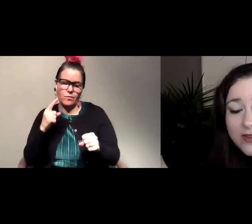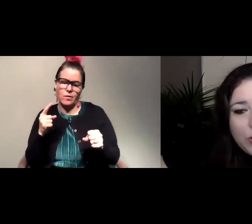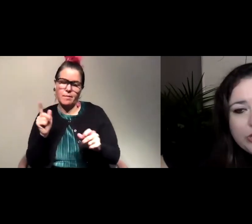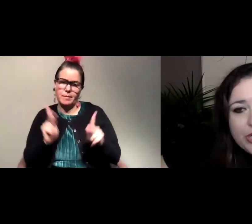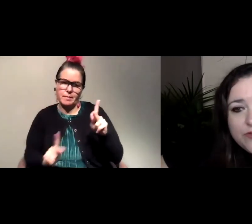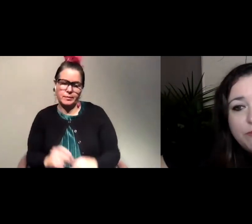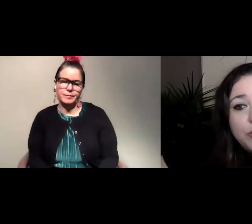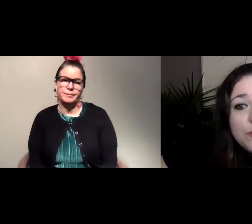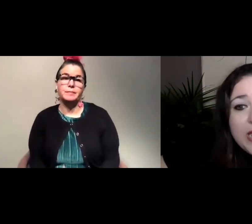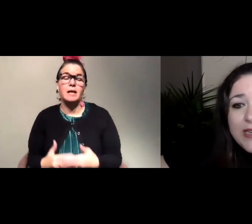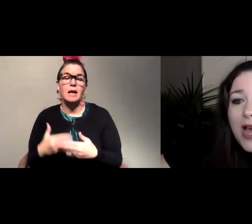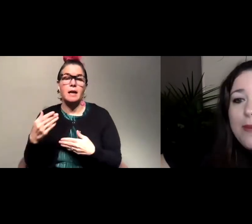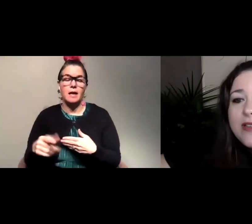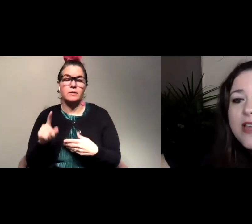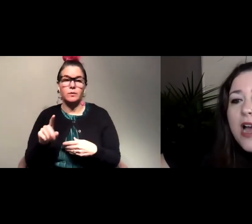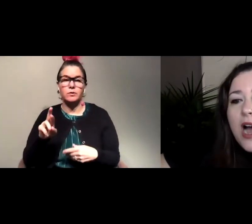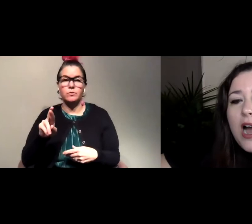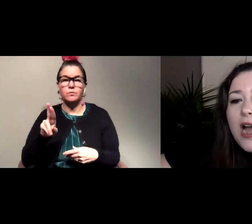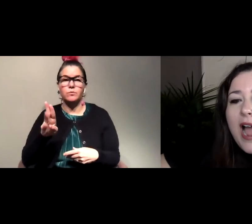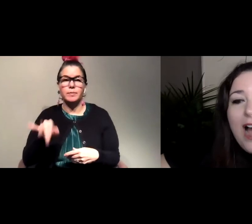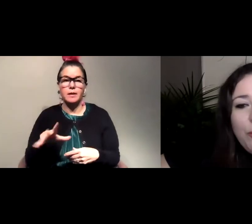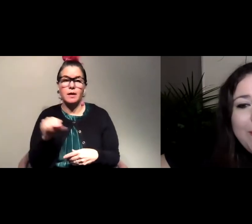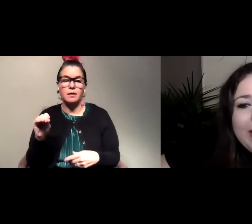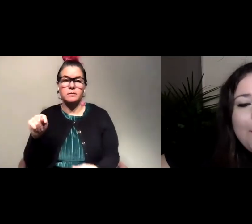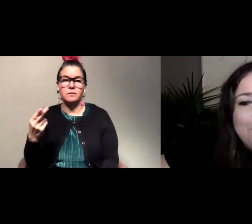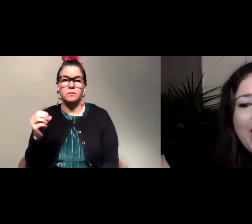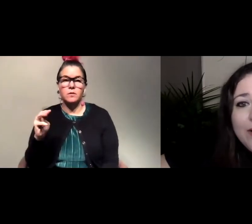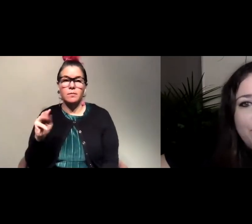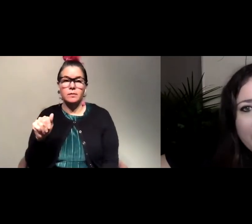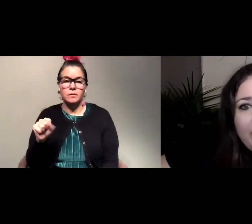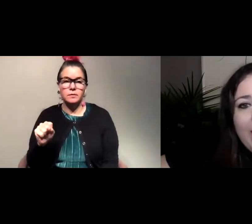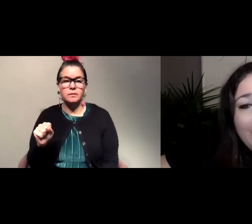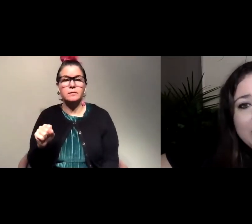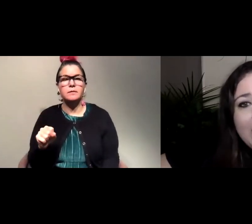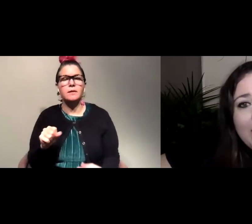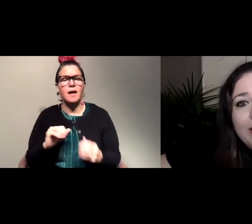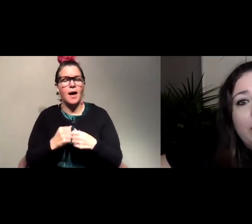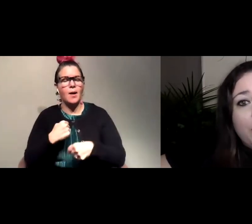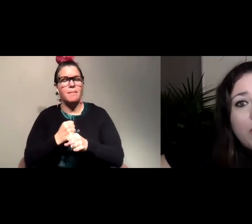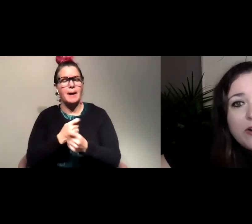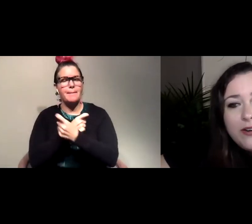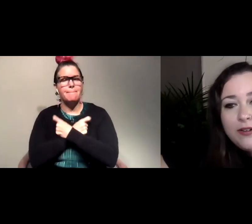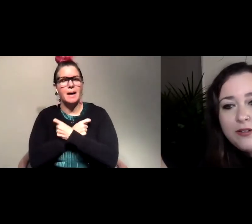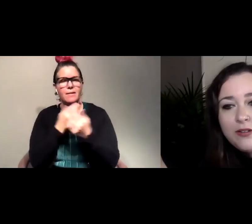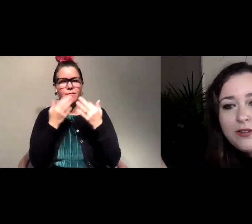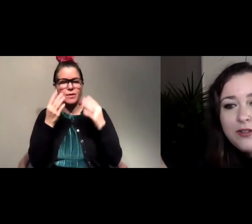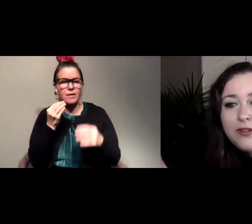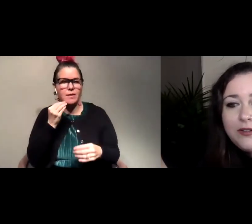next question is from Ruby and Thomas. Uh, how do we make a bat-friendly habitat in our yard?